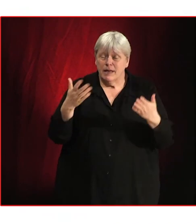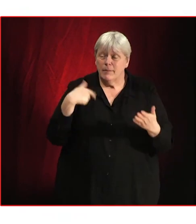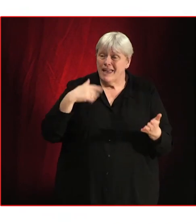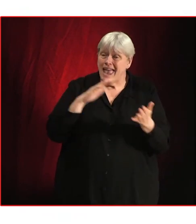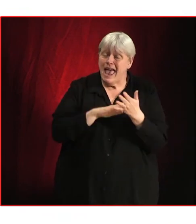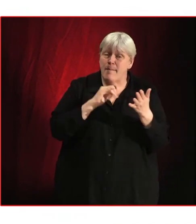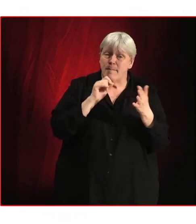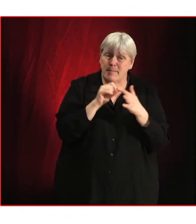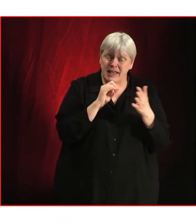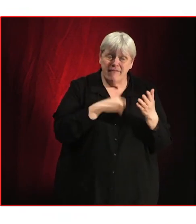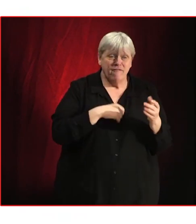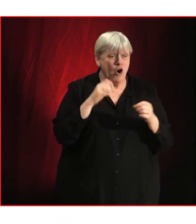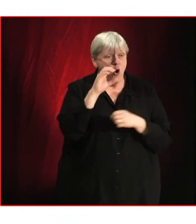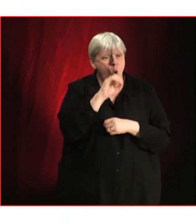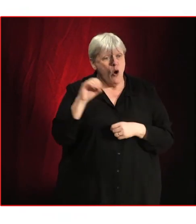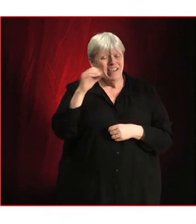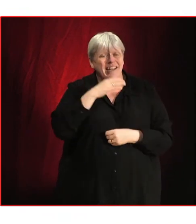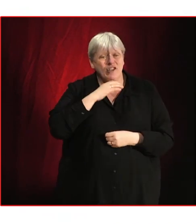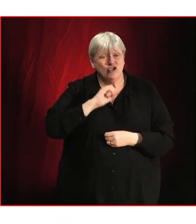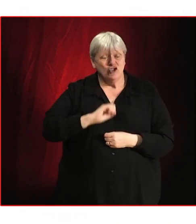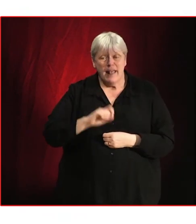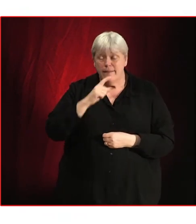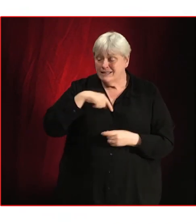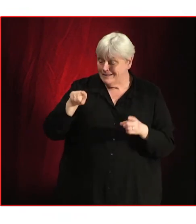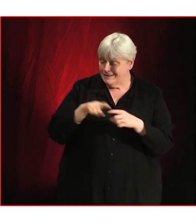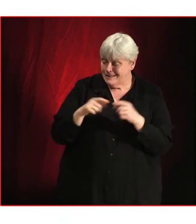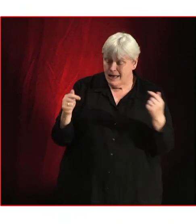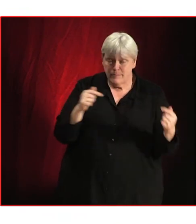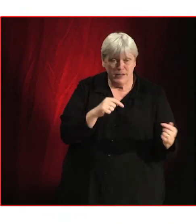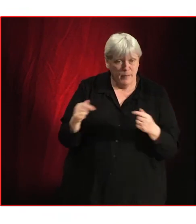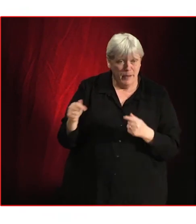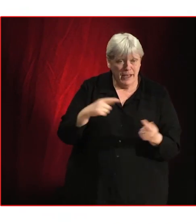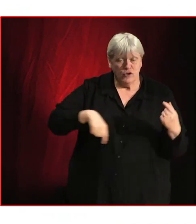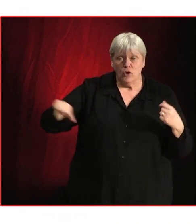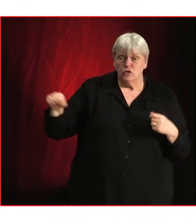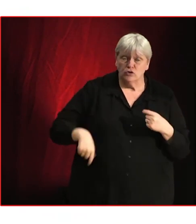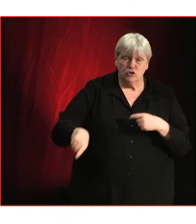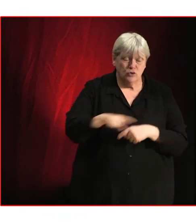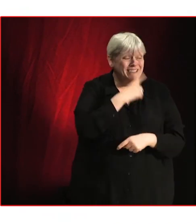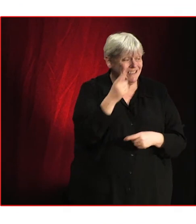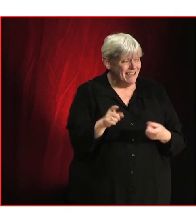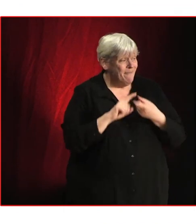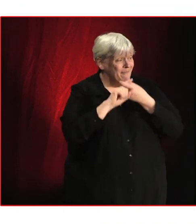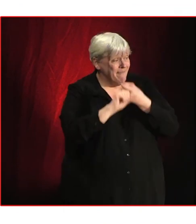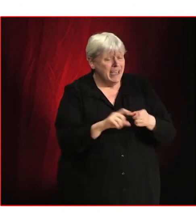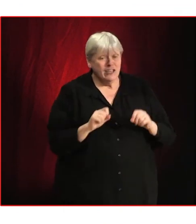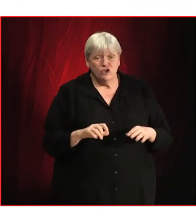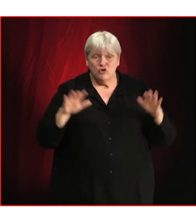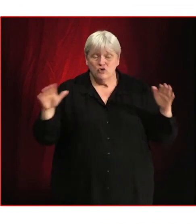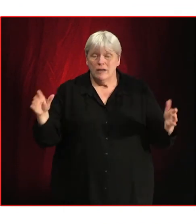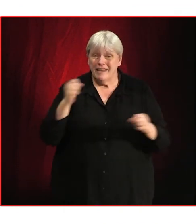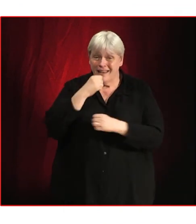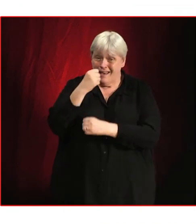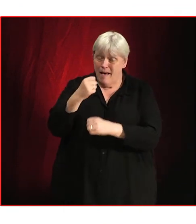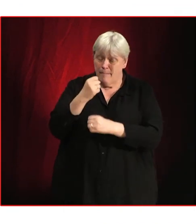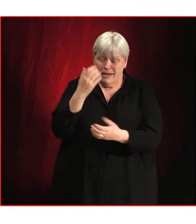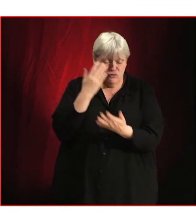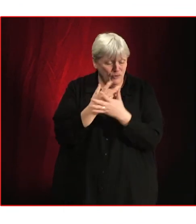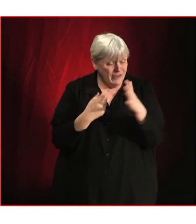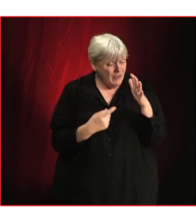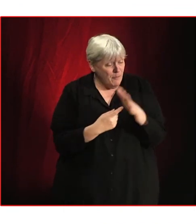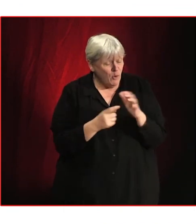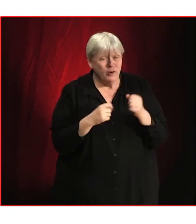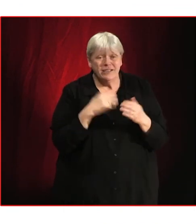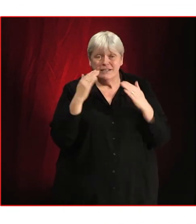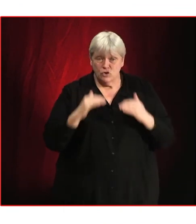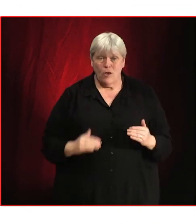Alistair Carmichael pointed out that during the same debate, we should all see the fixed streaming campaign as an important and integral part of the levelling